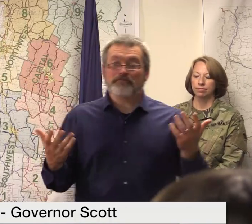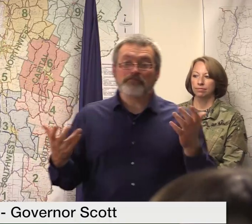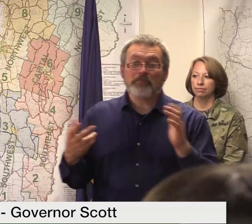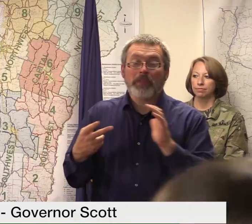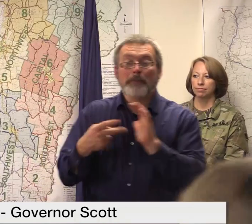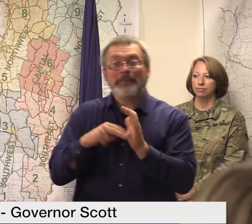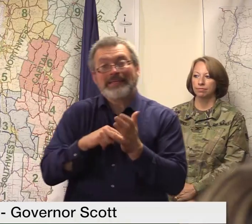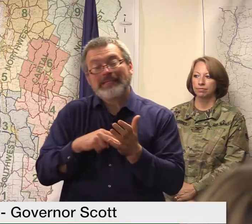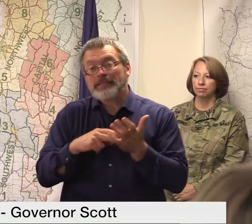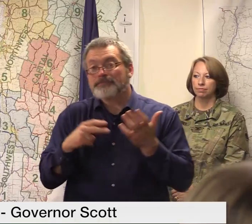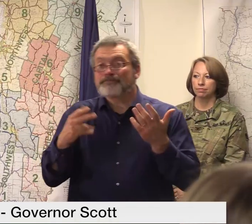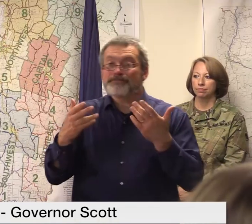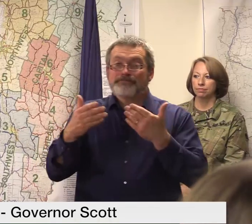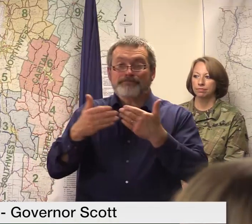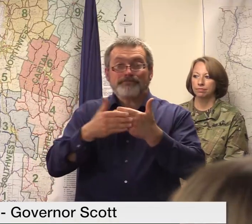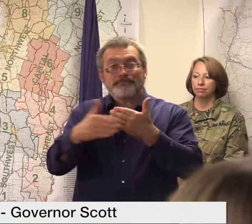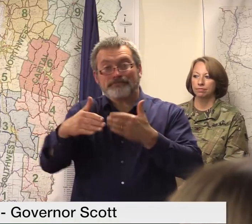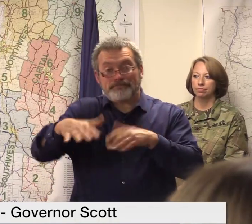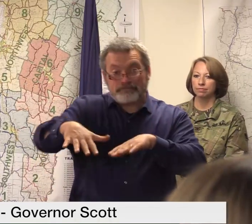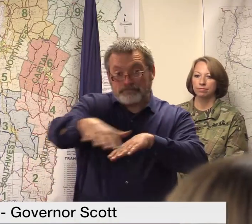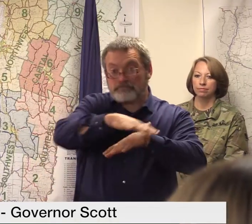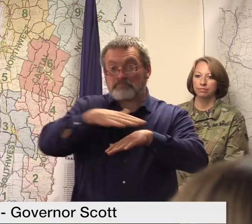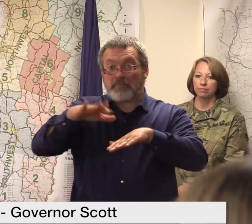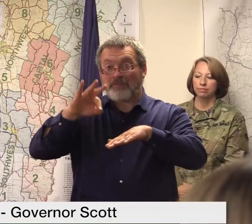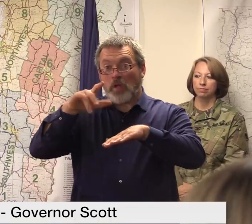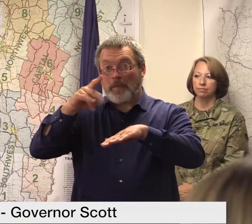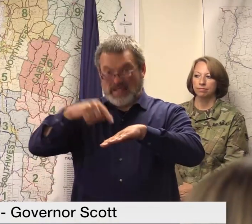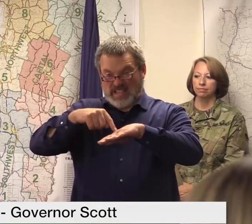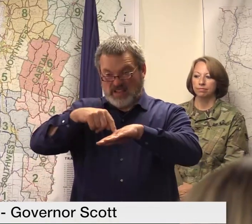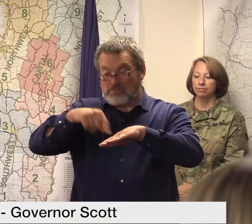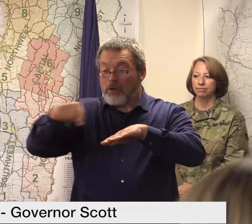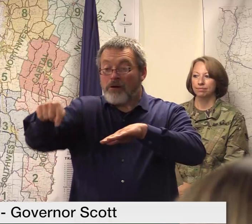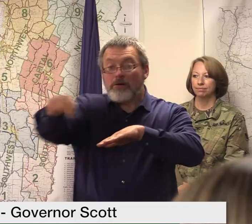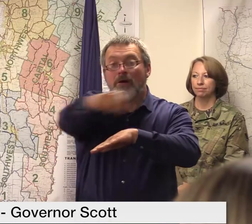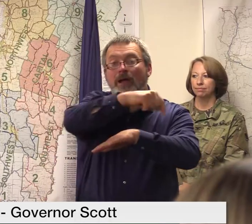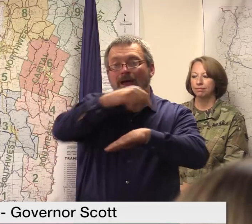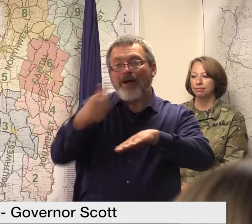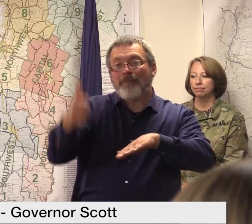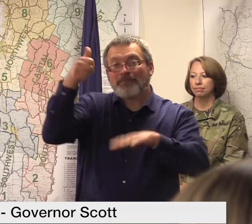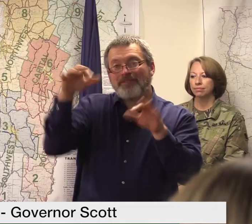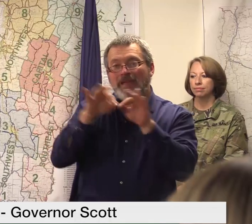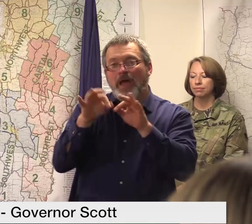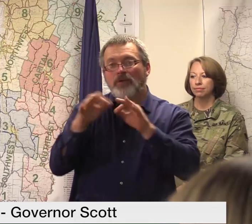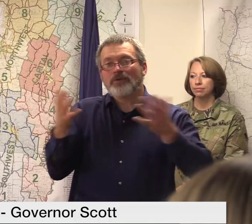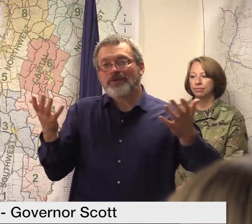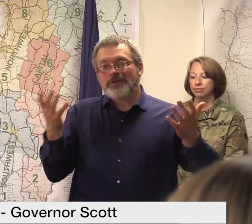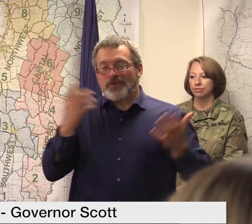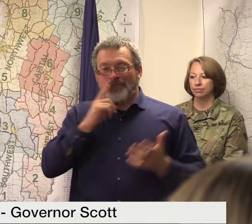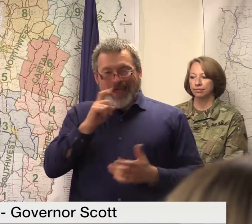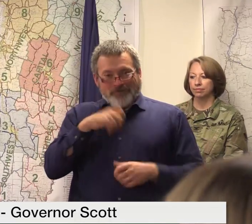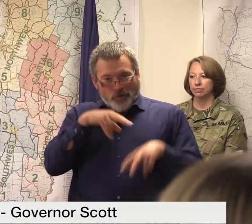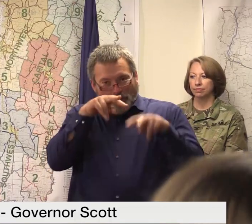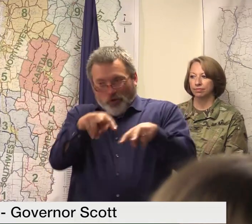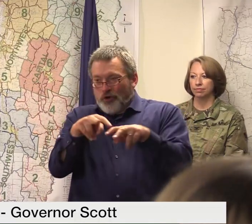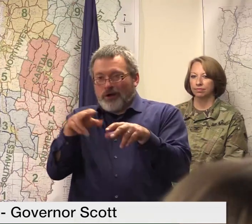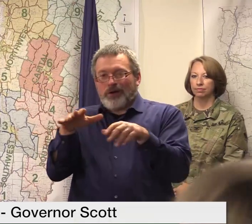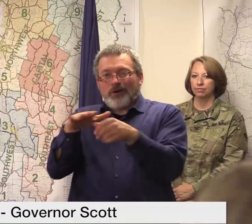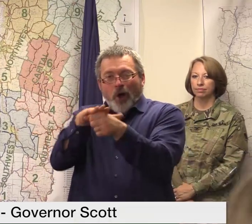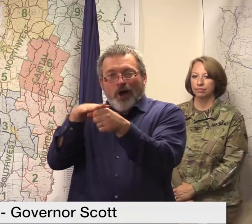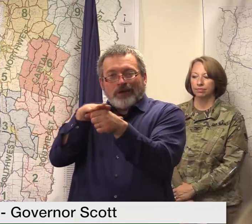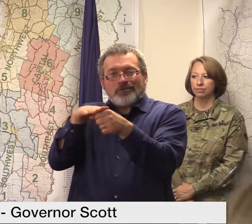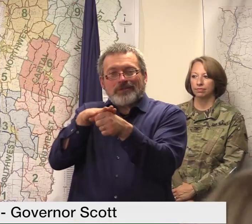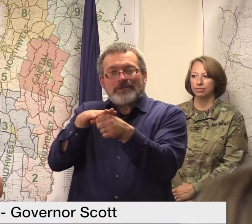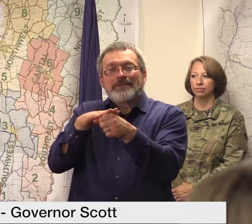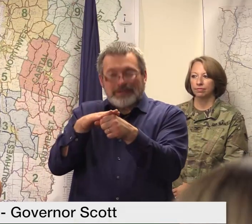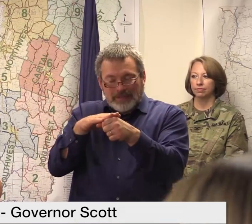flood plain and flood hazard area may not have a higher starting value just on principle but at least allowing fair compensation